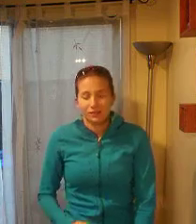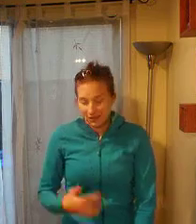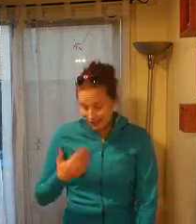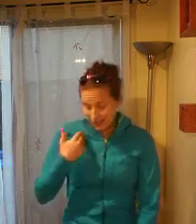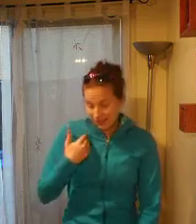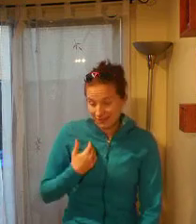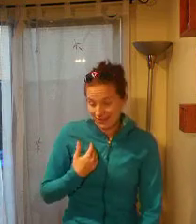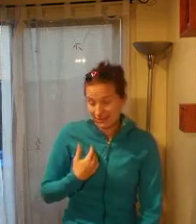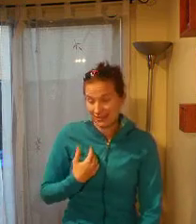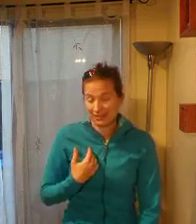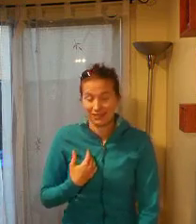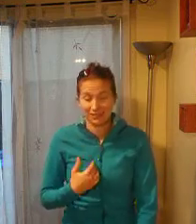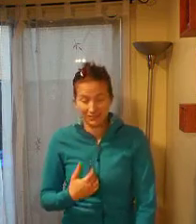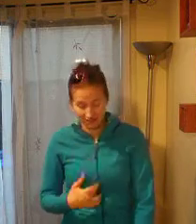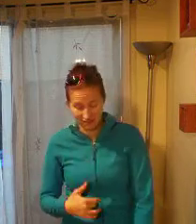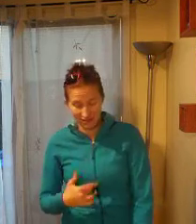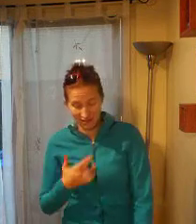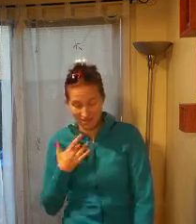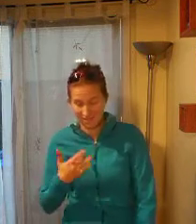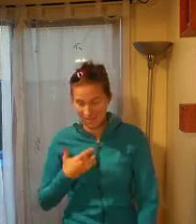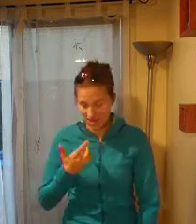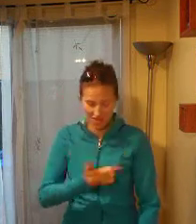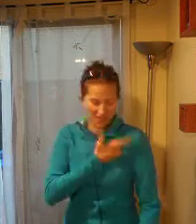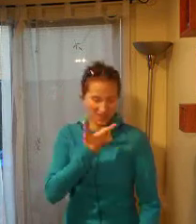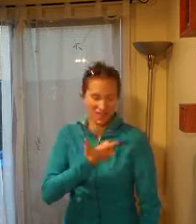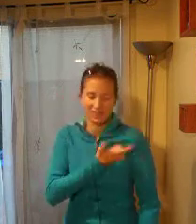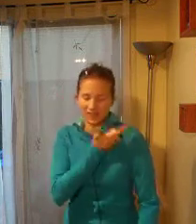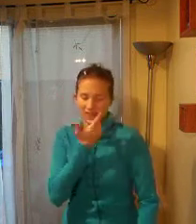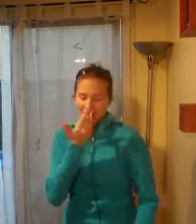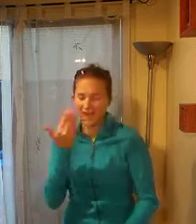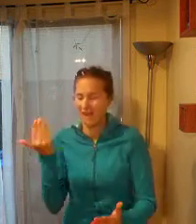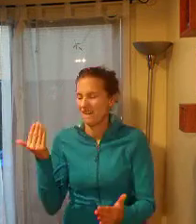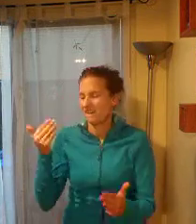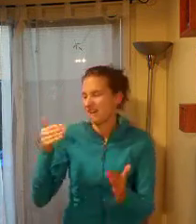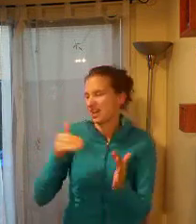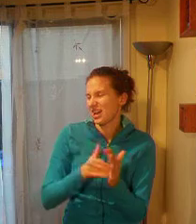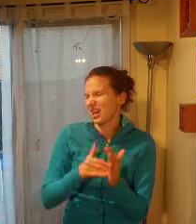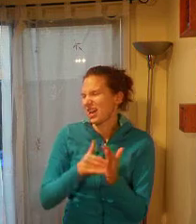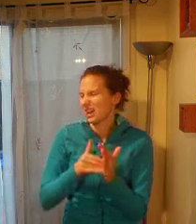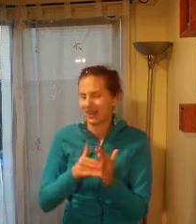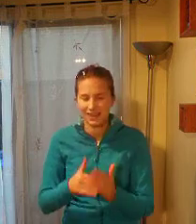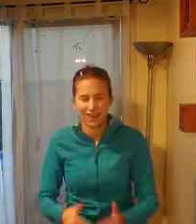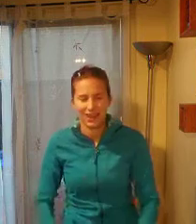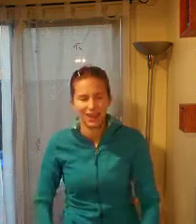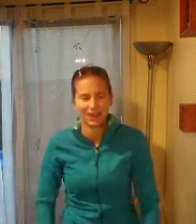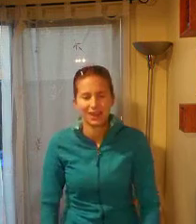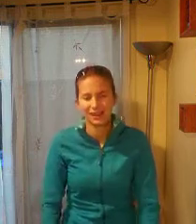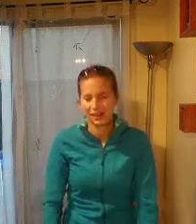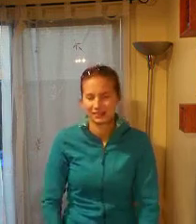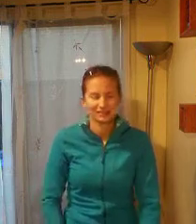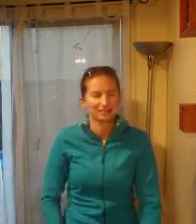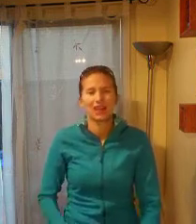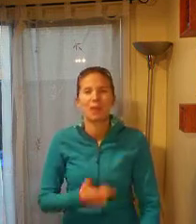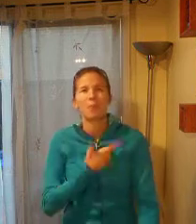brought me back to life Now I'm alive and well